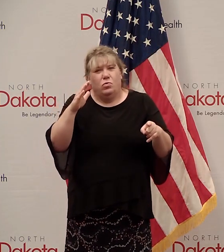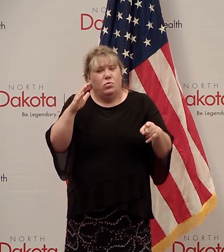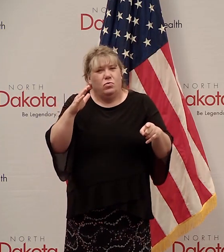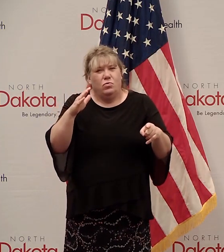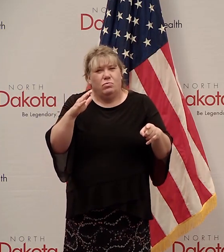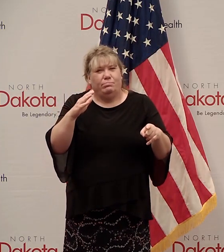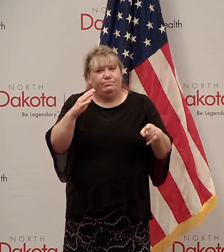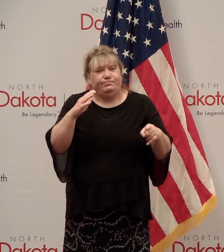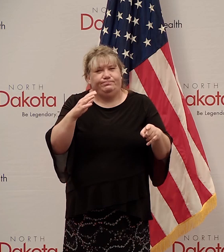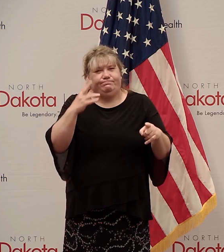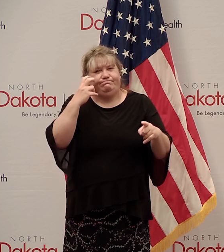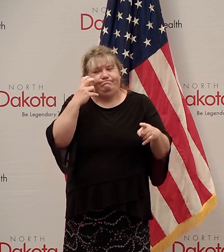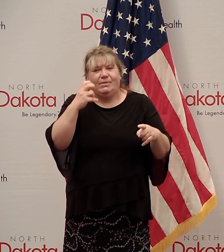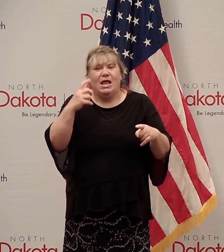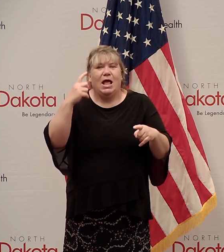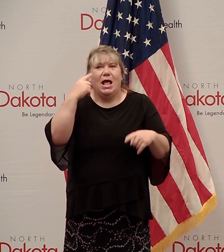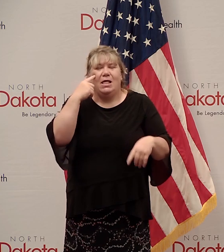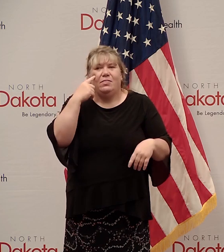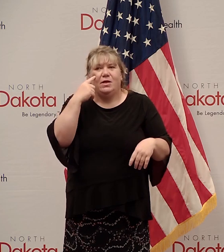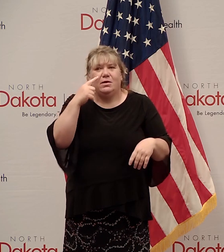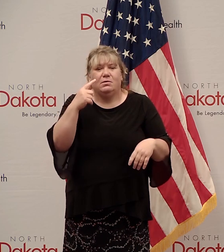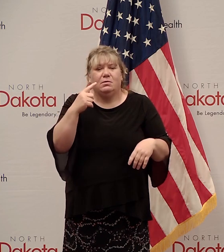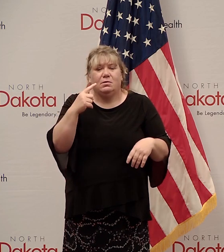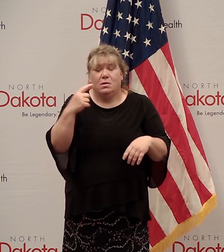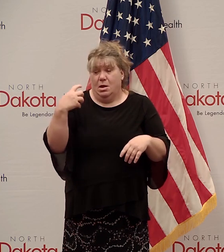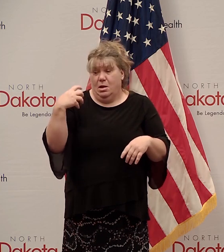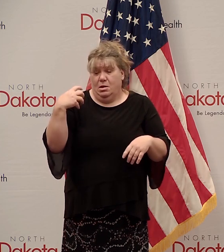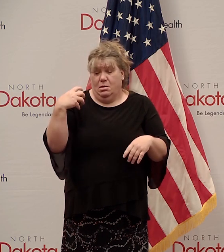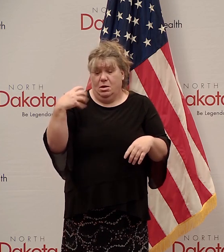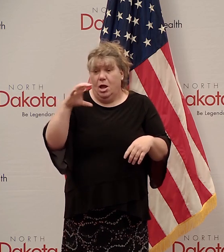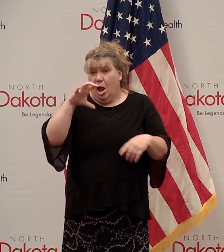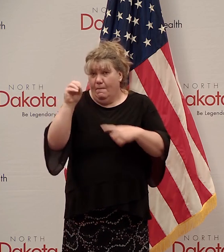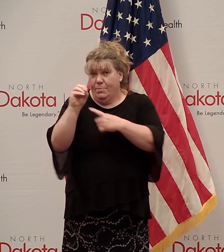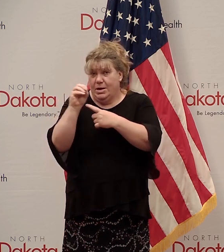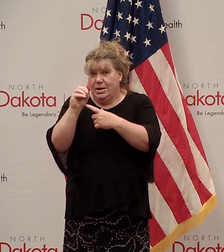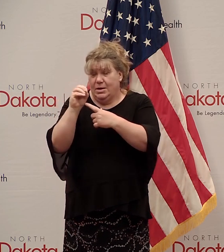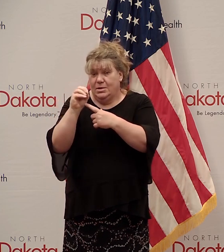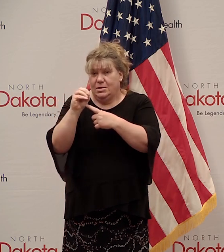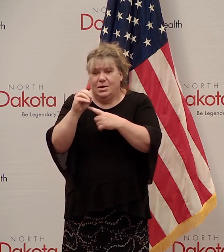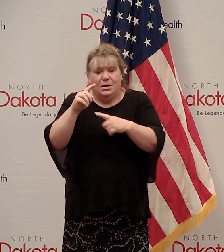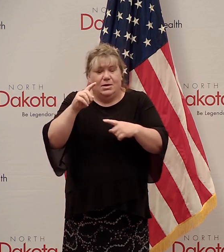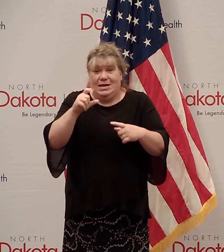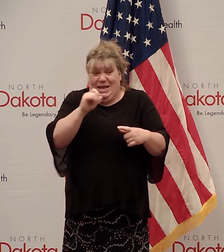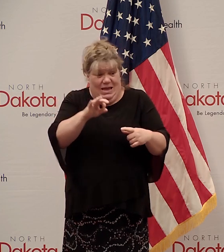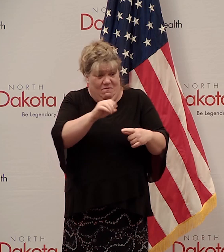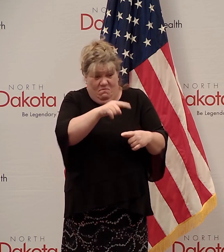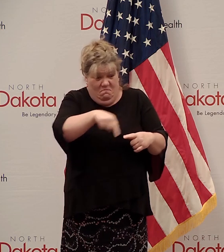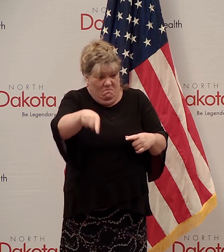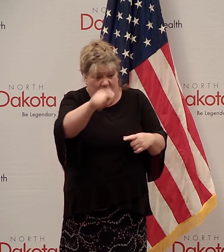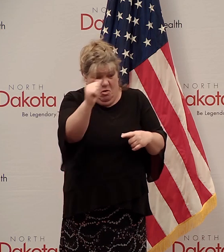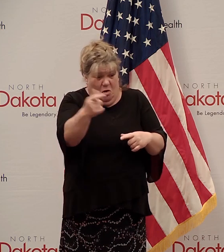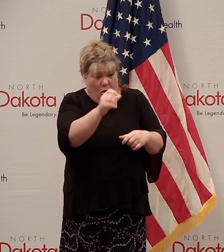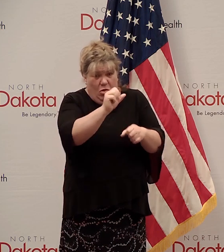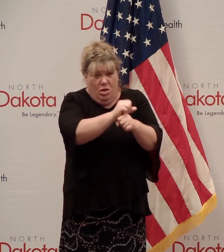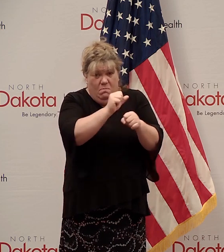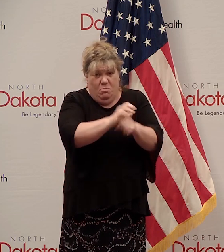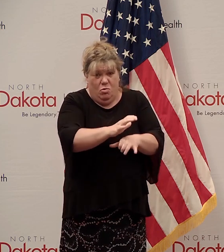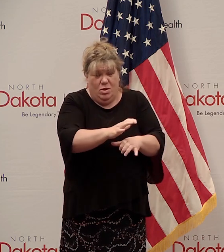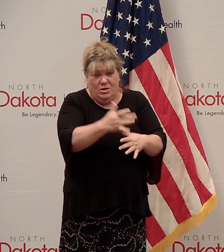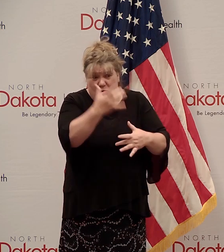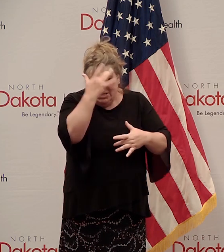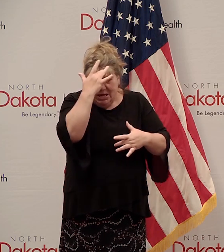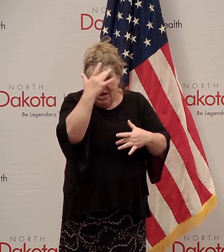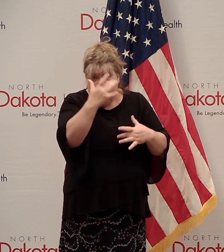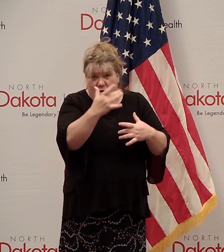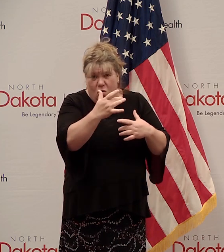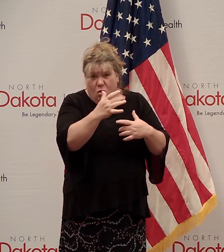I think the incentive for employers is they you can't you can't run your business if you don't have employees. If employees are at risk, you